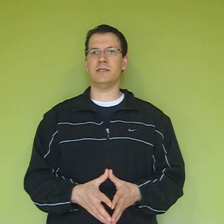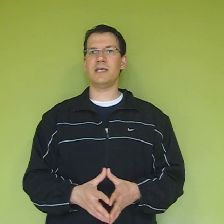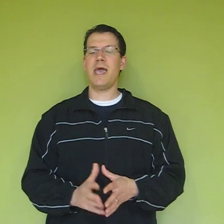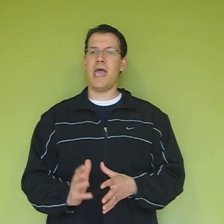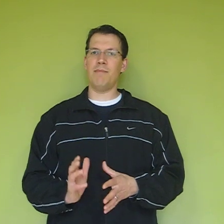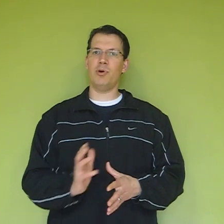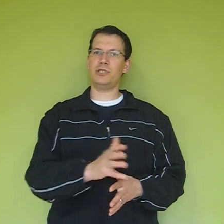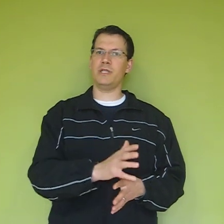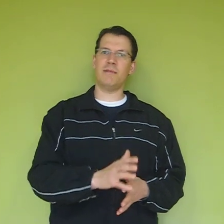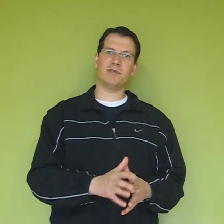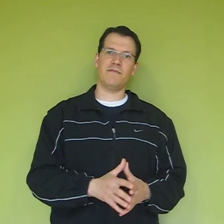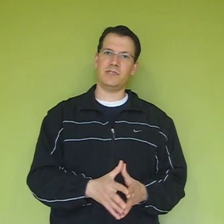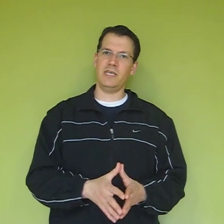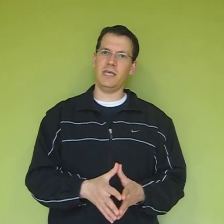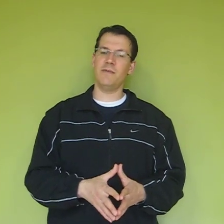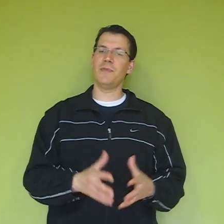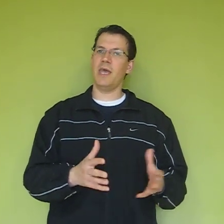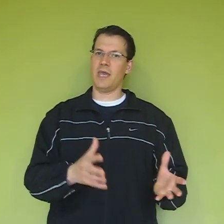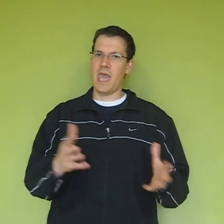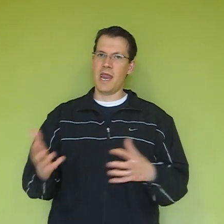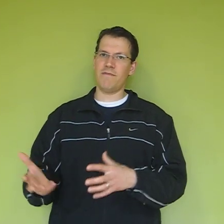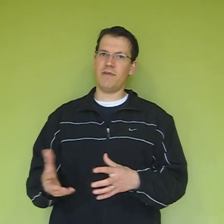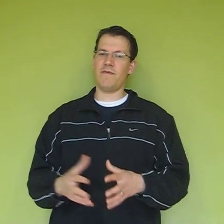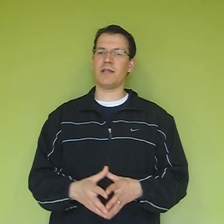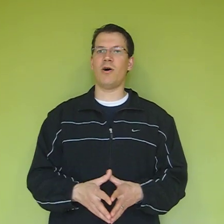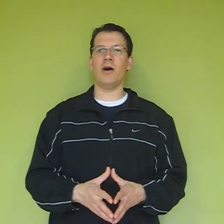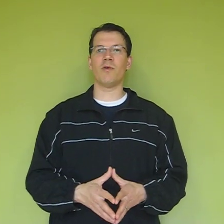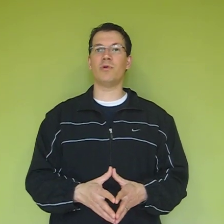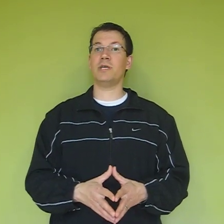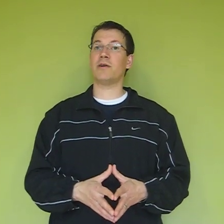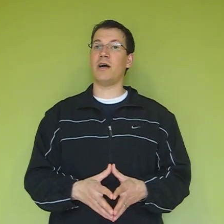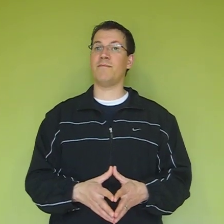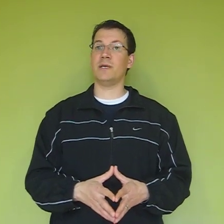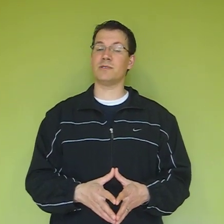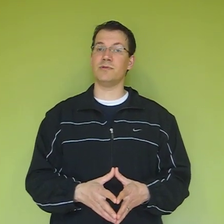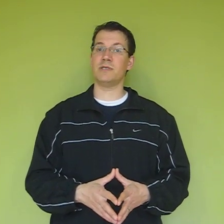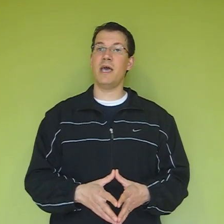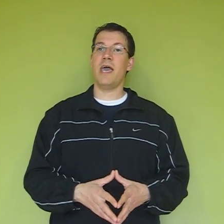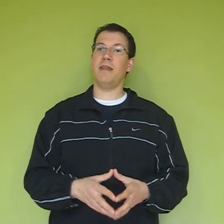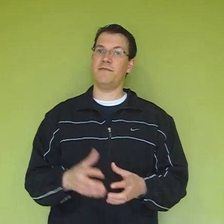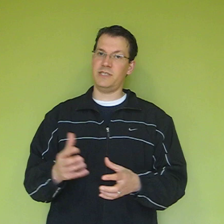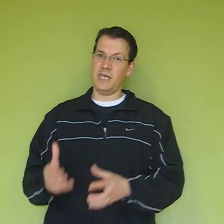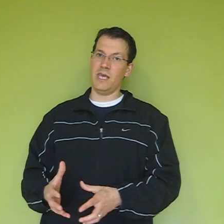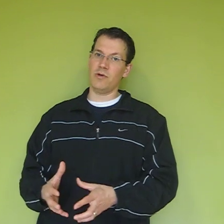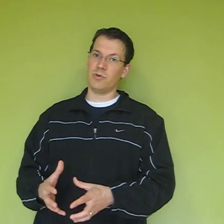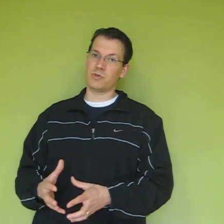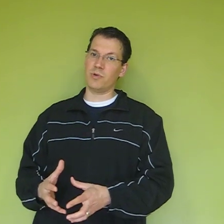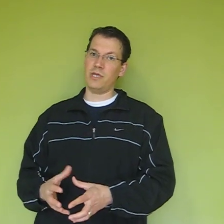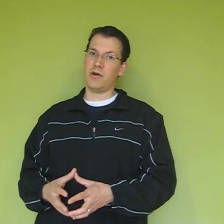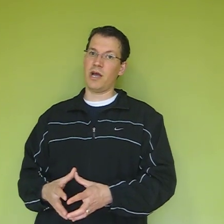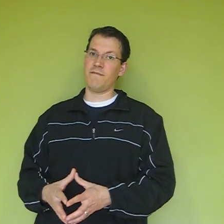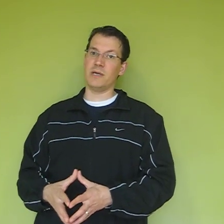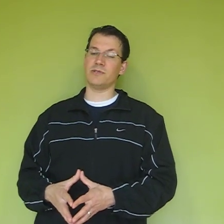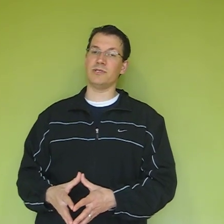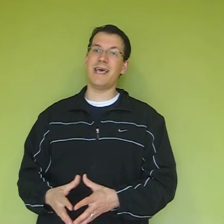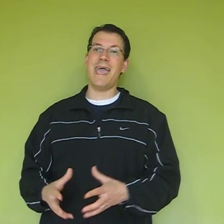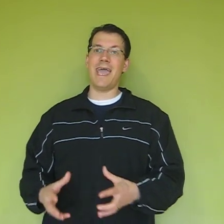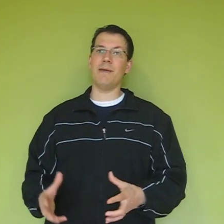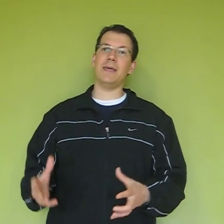and pushing them to fatigue. It can have an effect on the rotator cuff muscles and fatiguing out those rotator cuff muscles end up